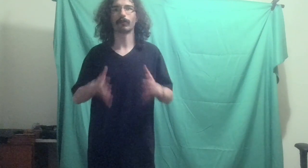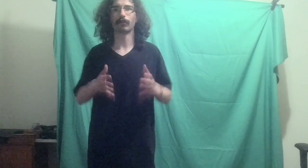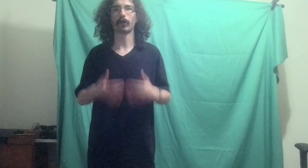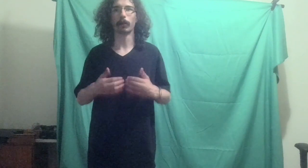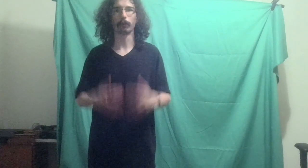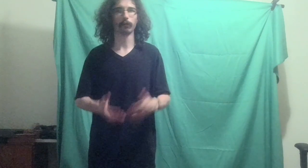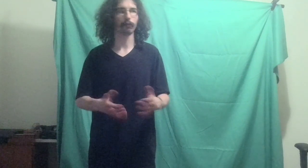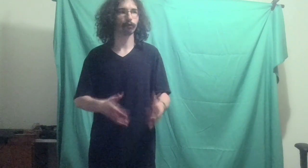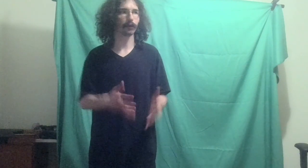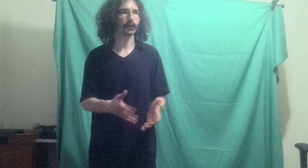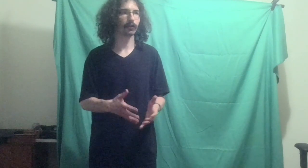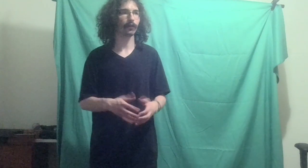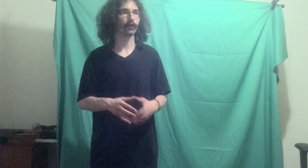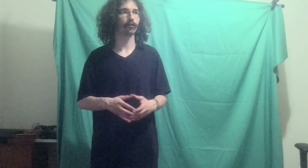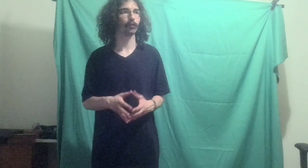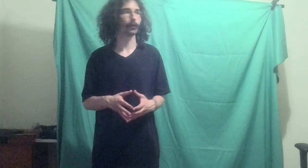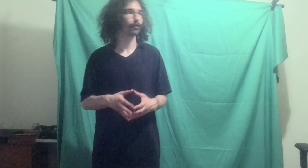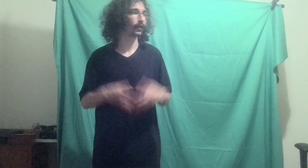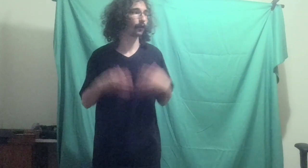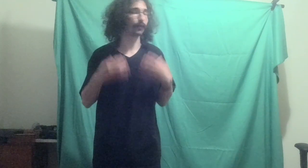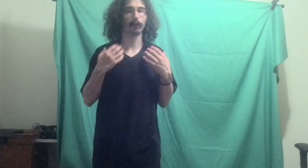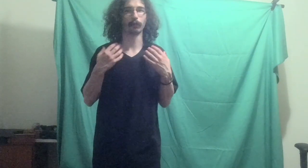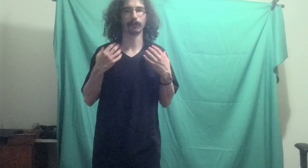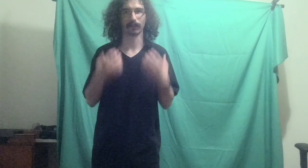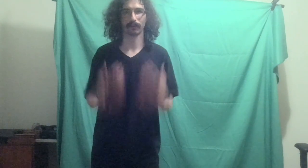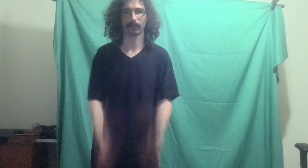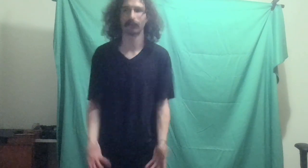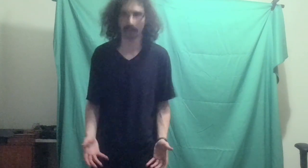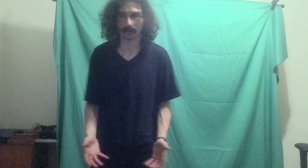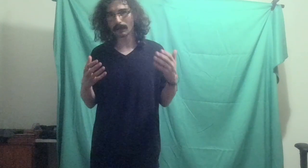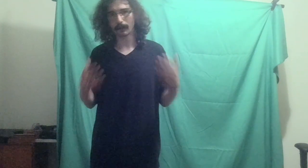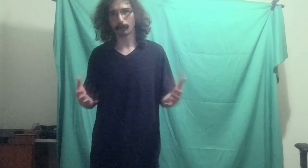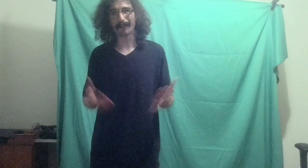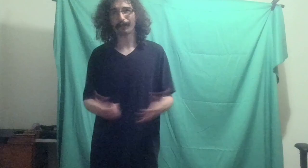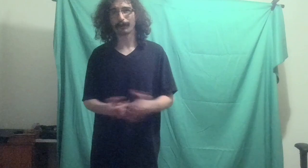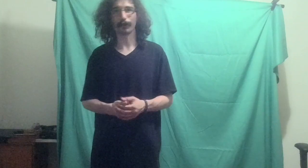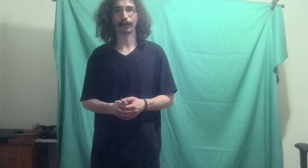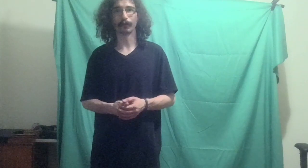channel I've put the most work in, this is the most channel I've had the most success on. Because when I first started YouTube,